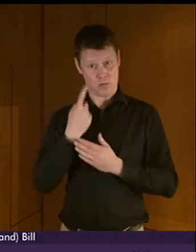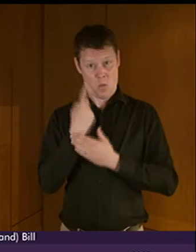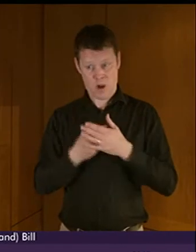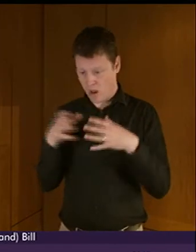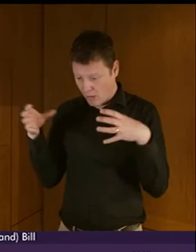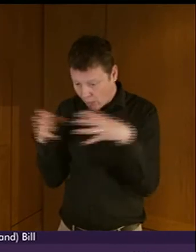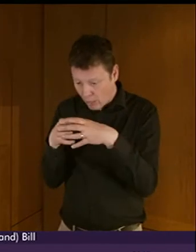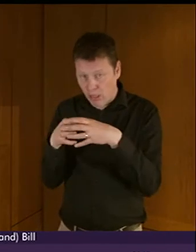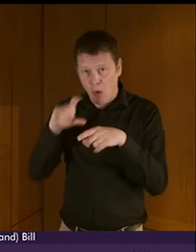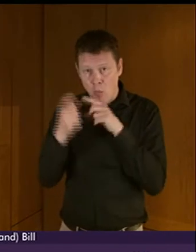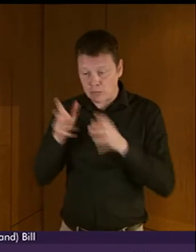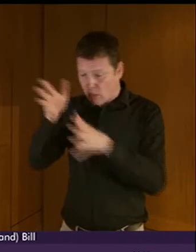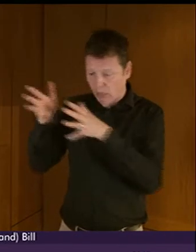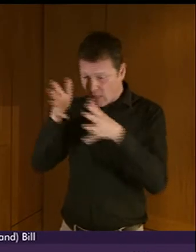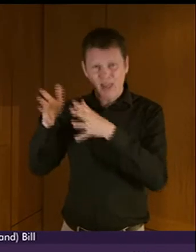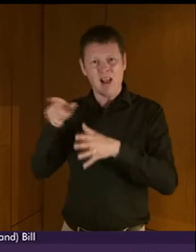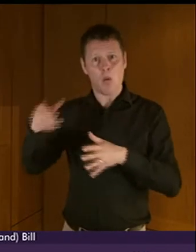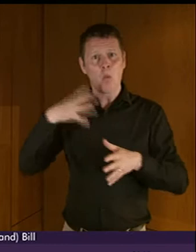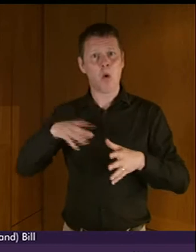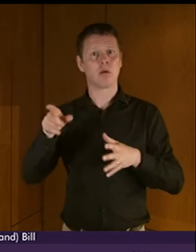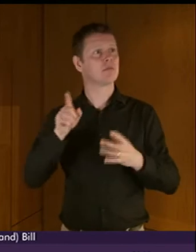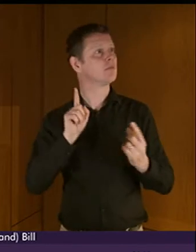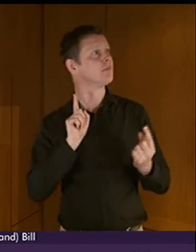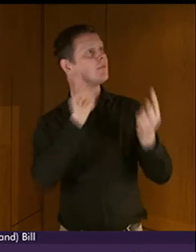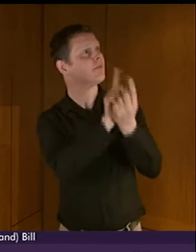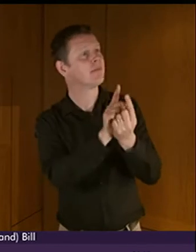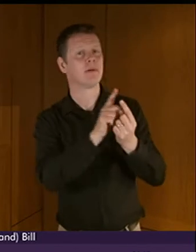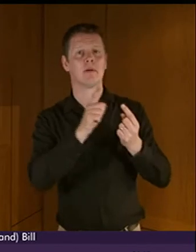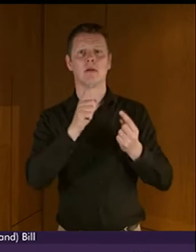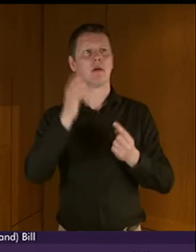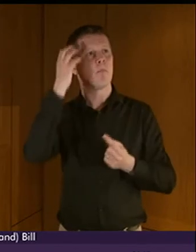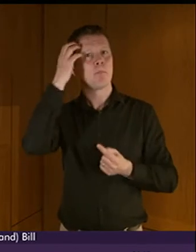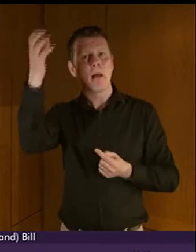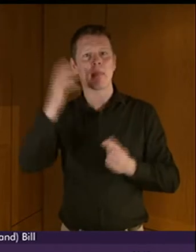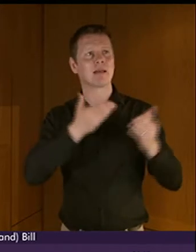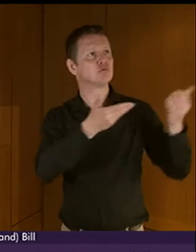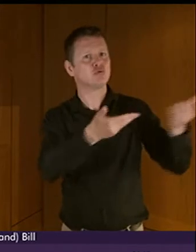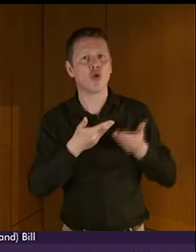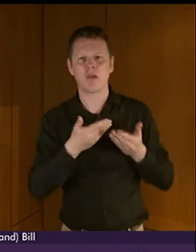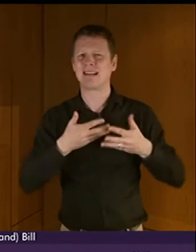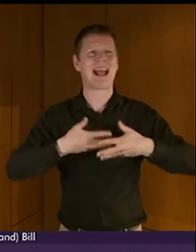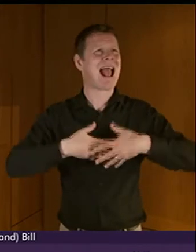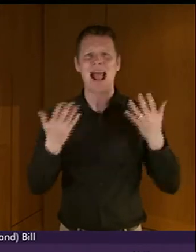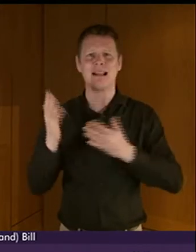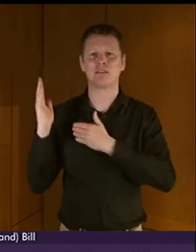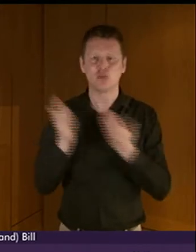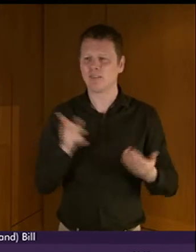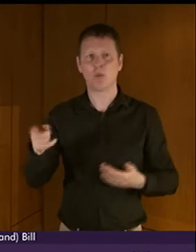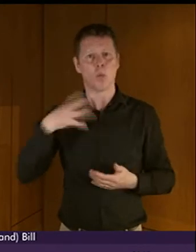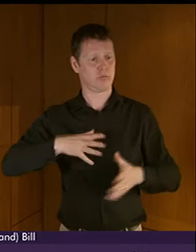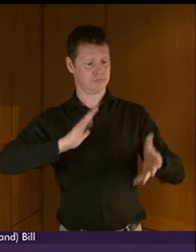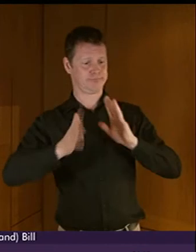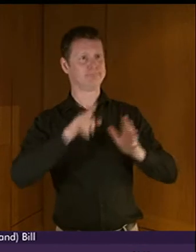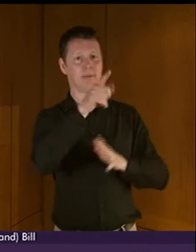They want to be understood when they go into a public service or any other service, Presiding Officer.